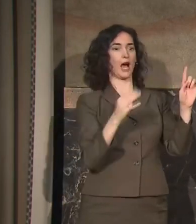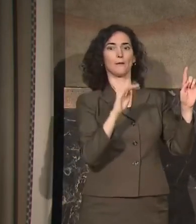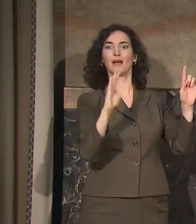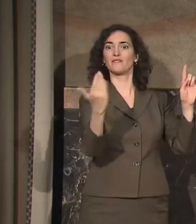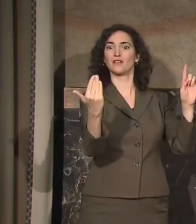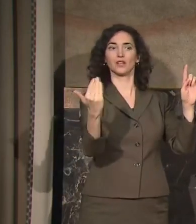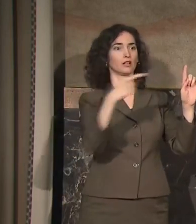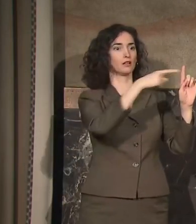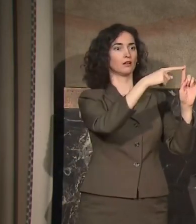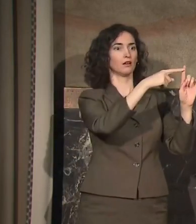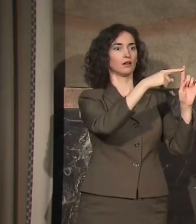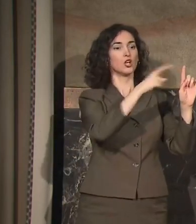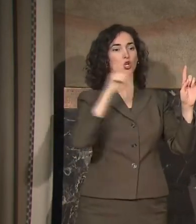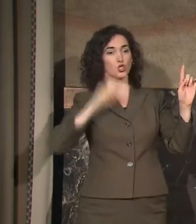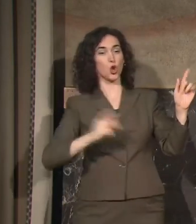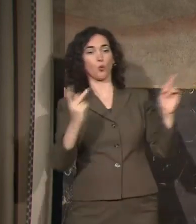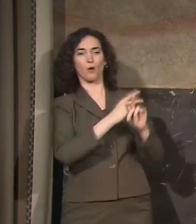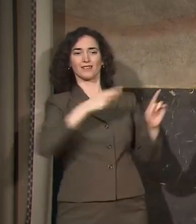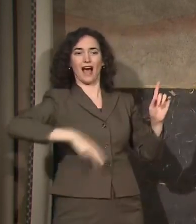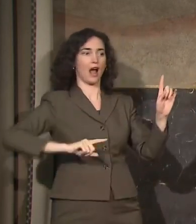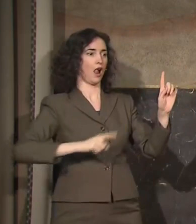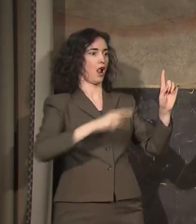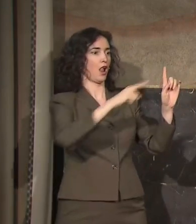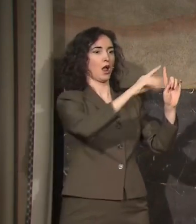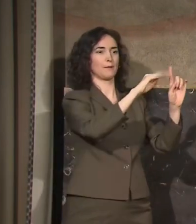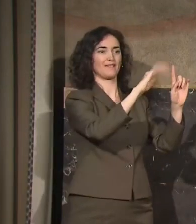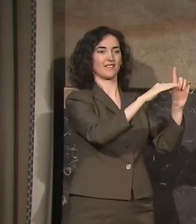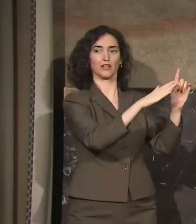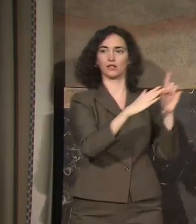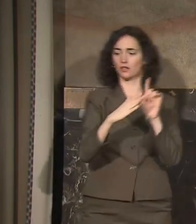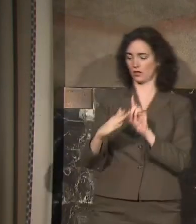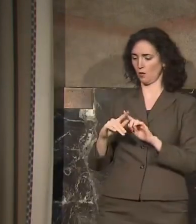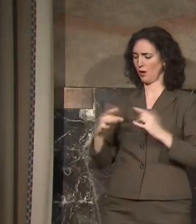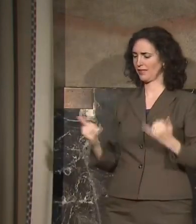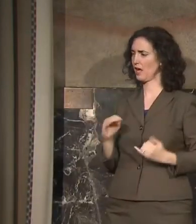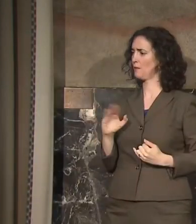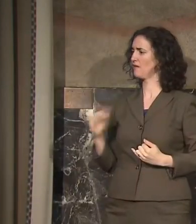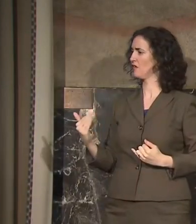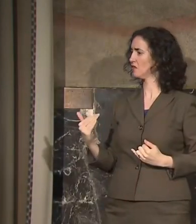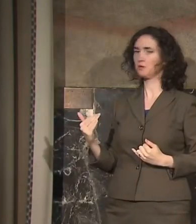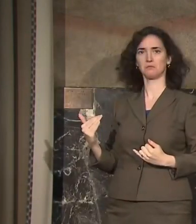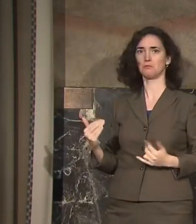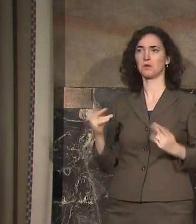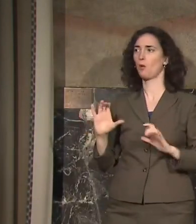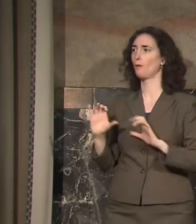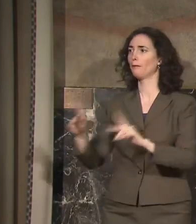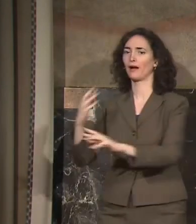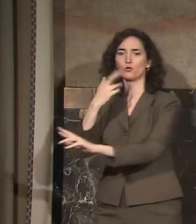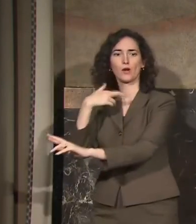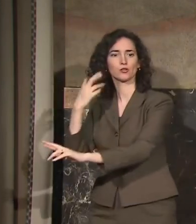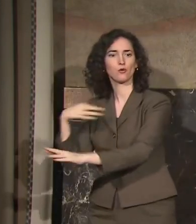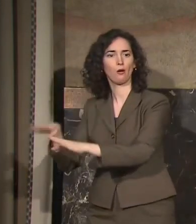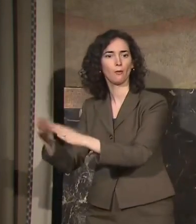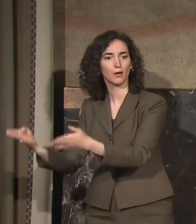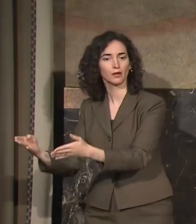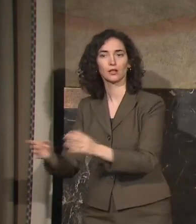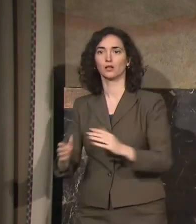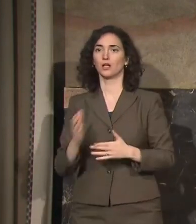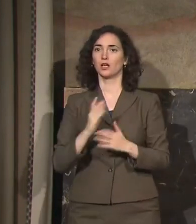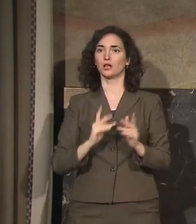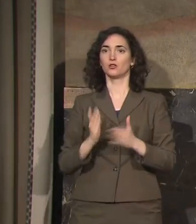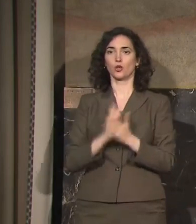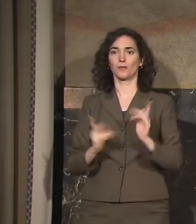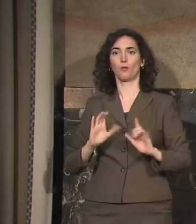talking about reopening parts of the, you know, restaurants and having people going back to some aspects of,